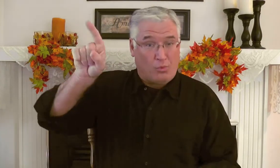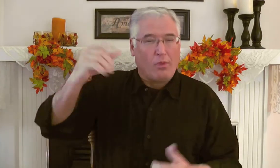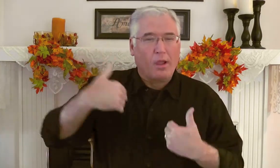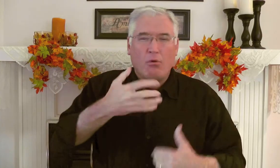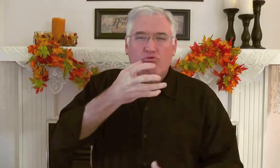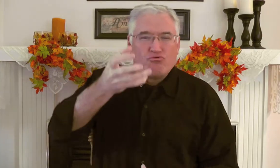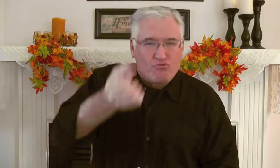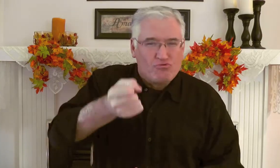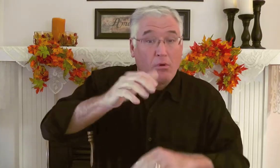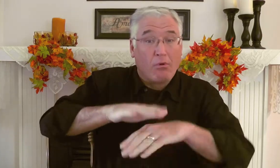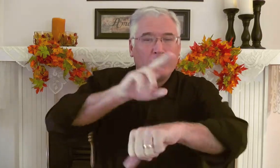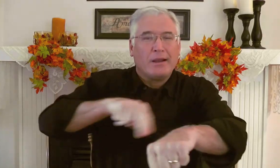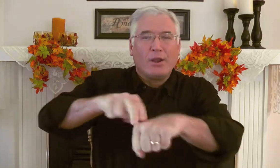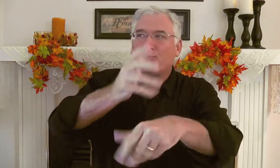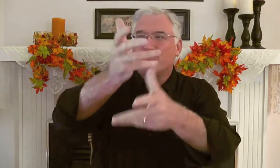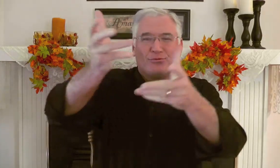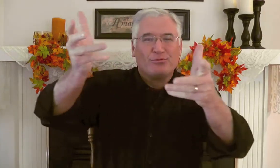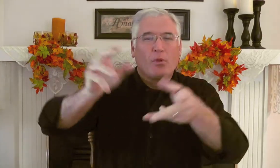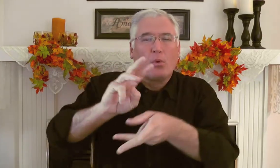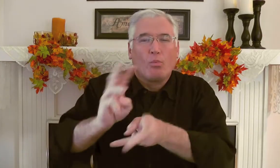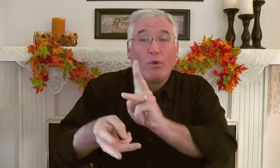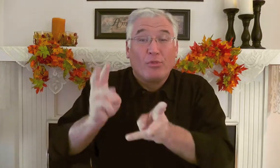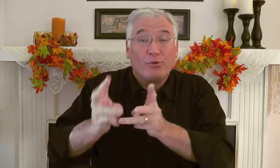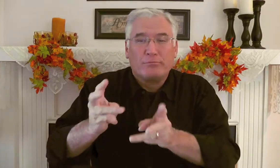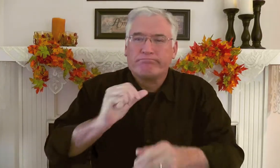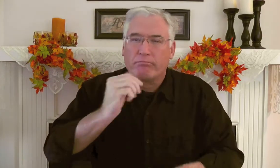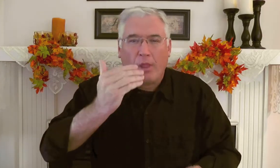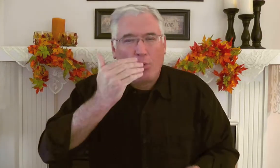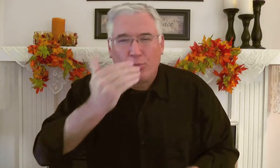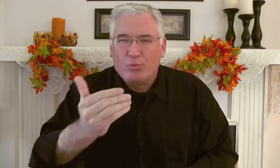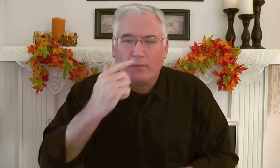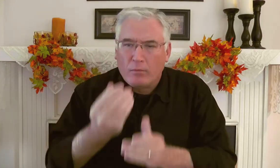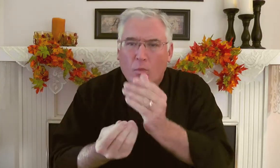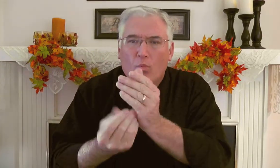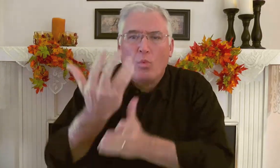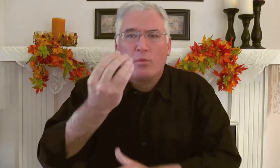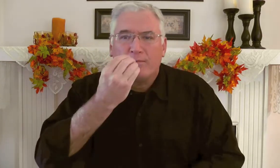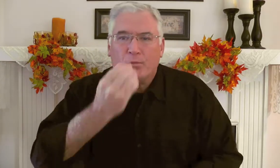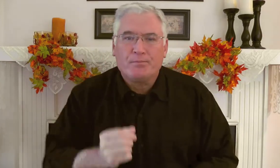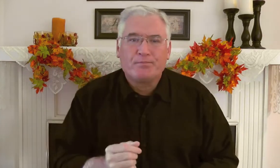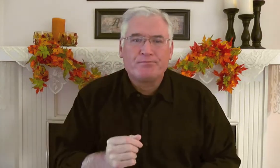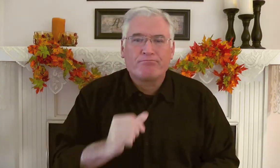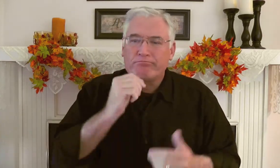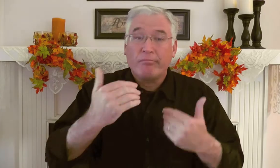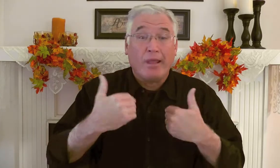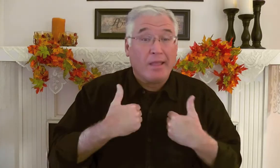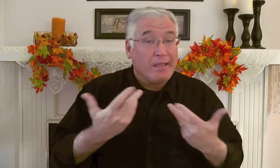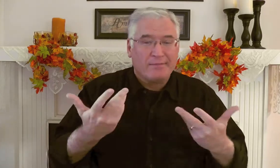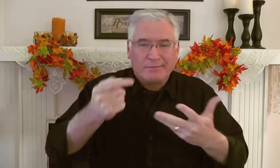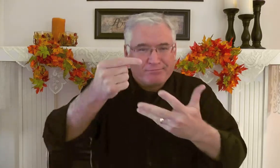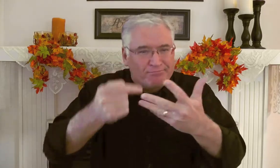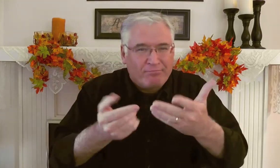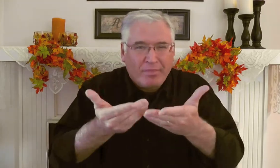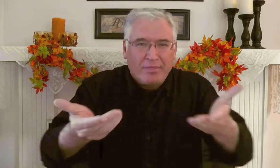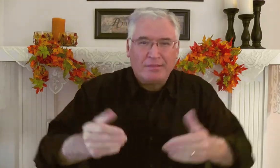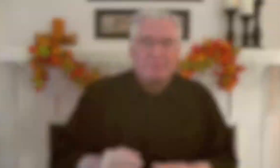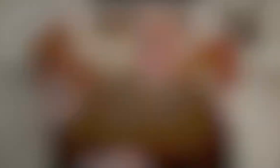And the Lord put a curse on the nation, on the land. The weather wasn't good for growing crops. And they didn't have basic things they needed.